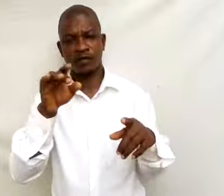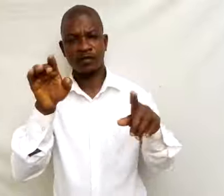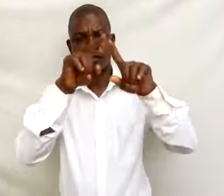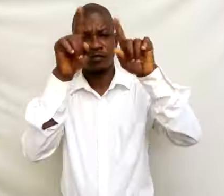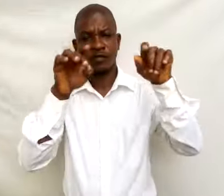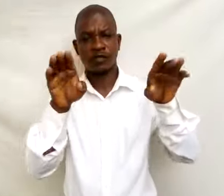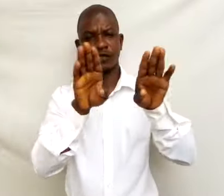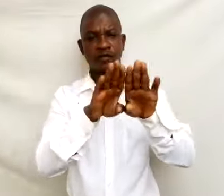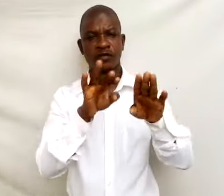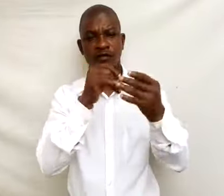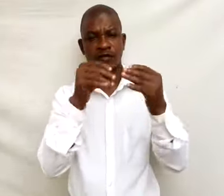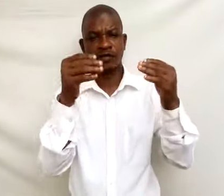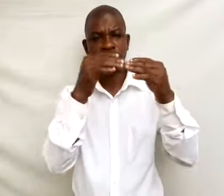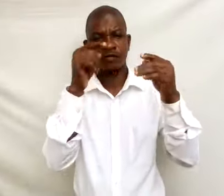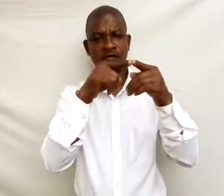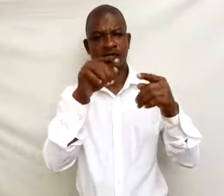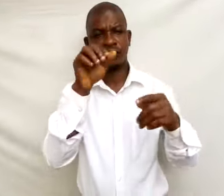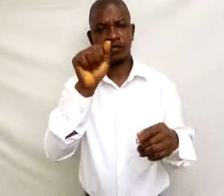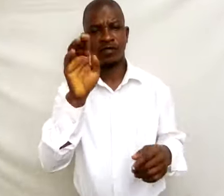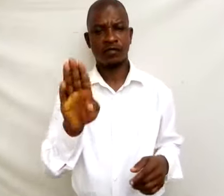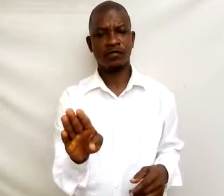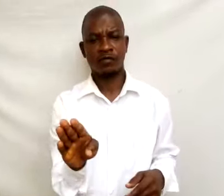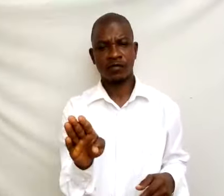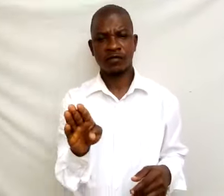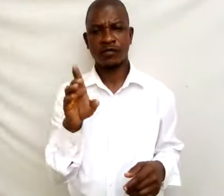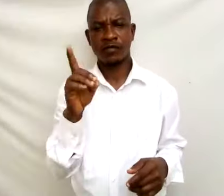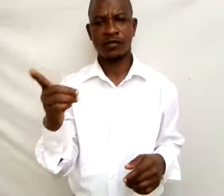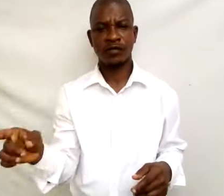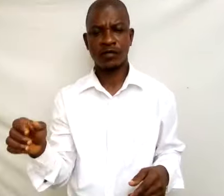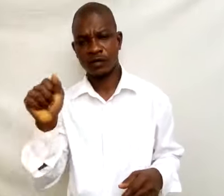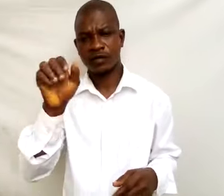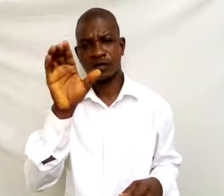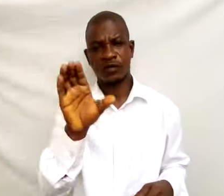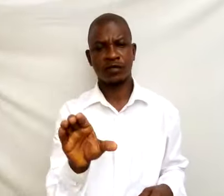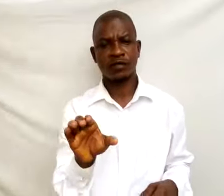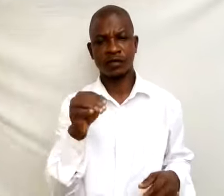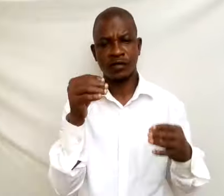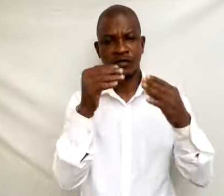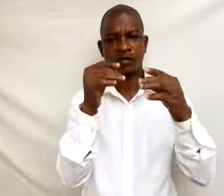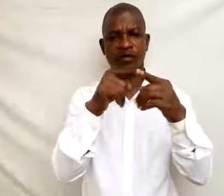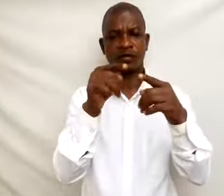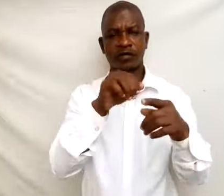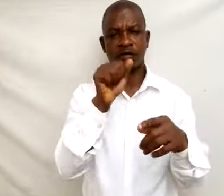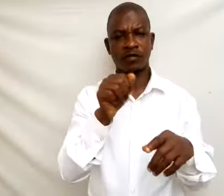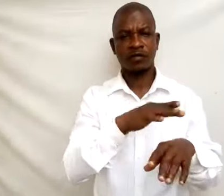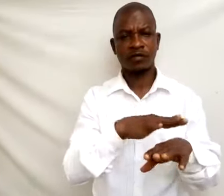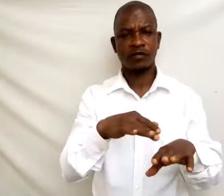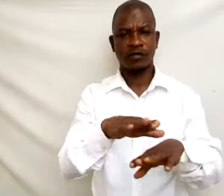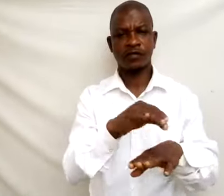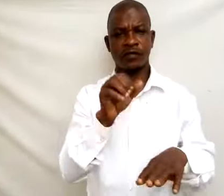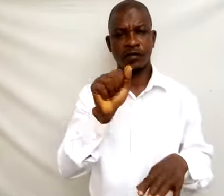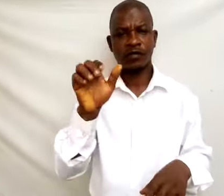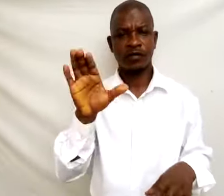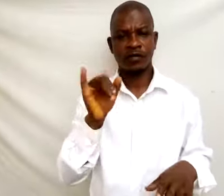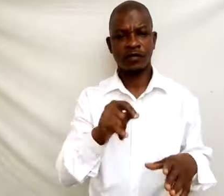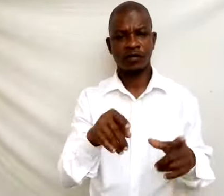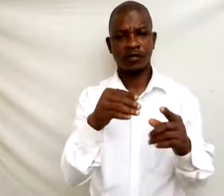is equal to A B delta A C is equal to A B over A C which is equal to B over C.